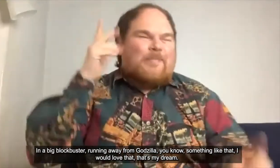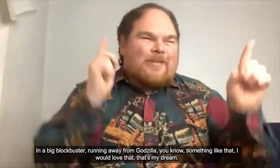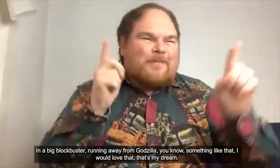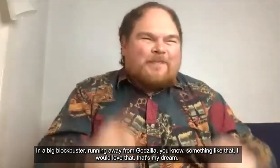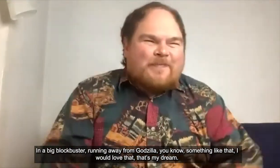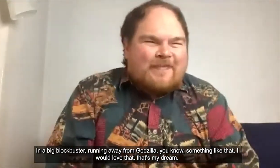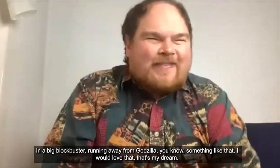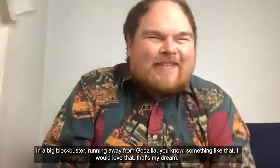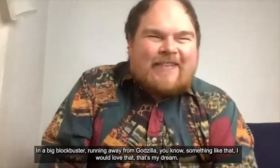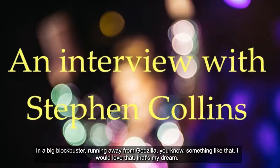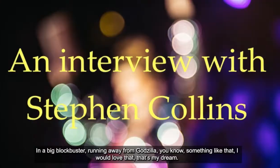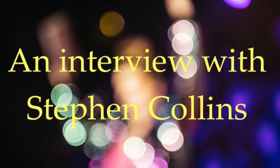that's my dream.